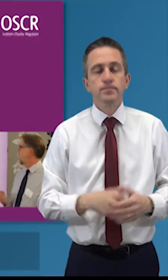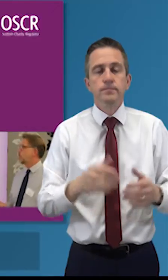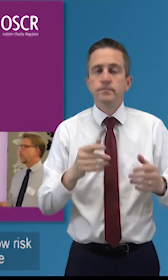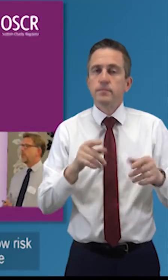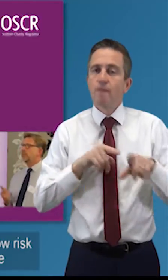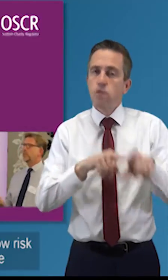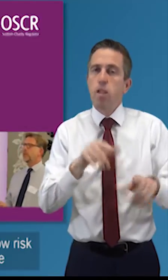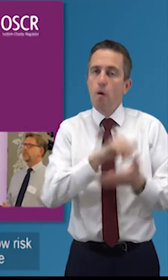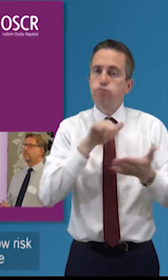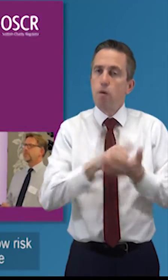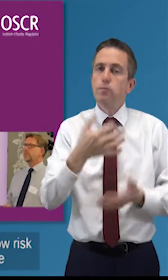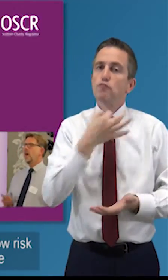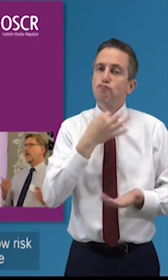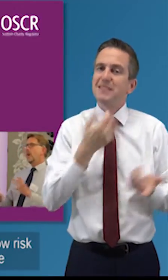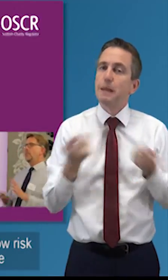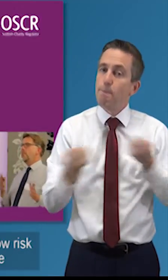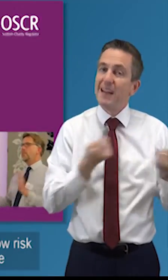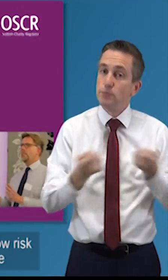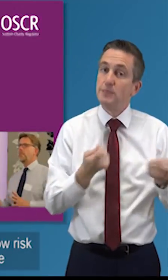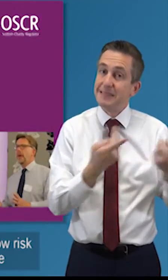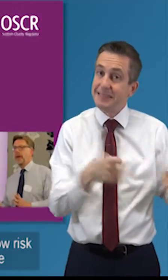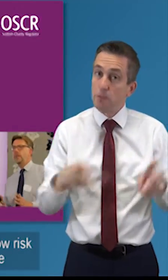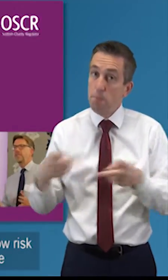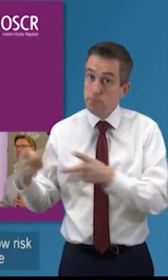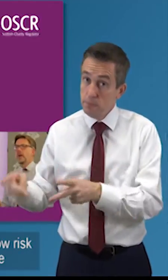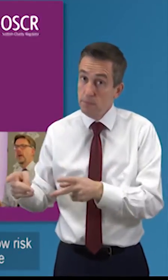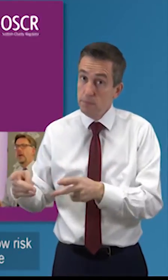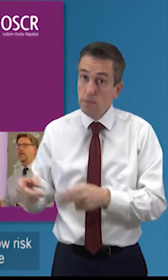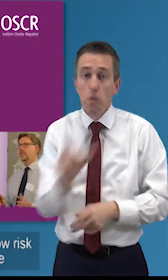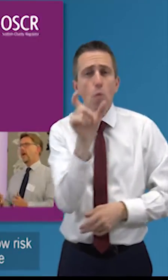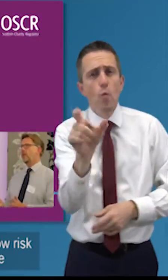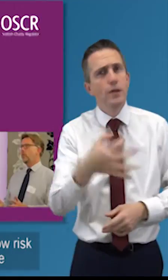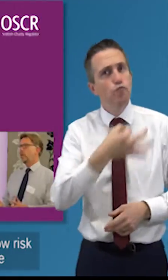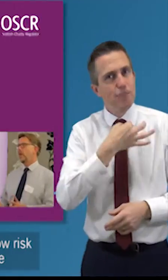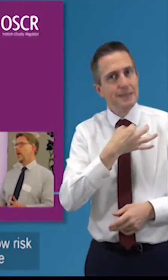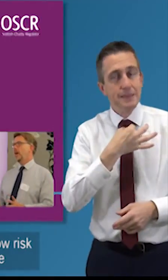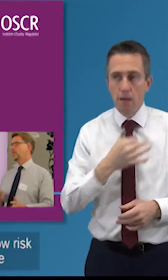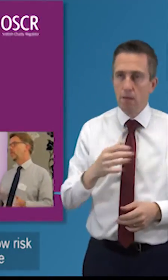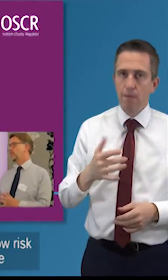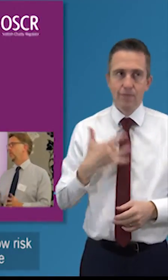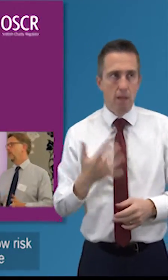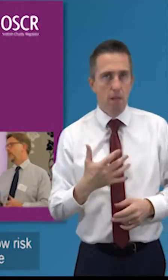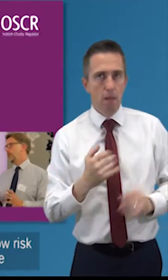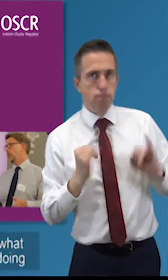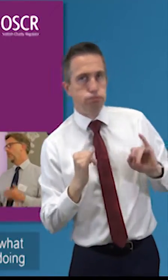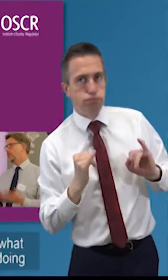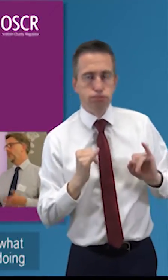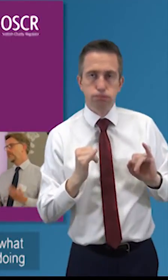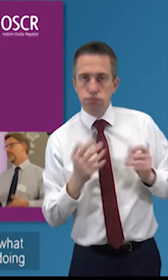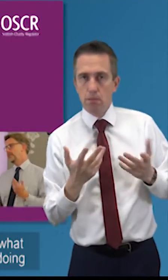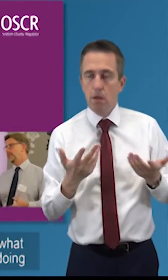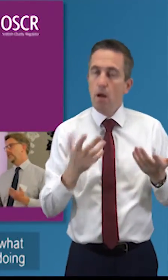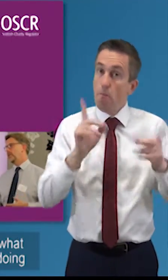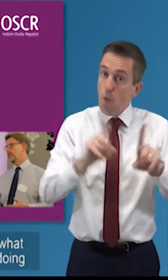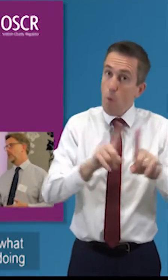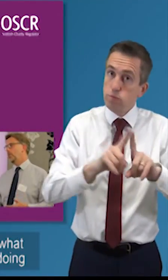applying appropriate risk management systems now risk is a scary word it's also something that people sometimes